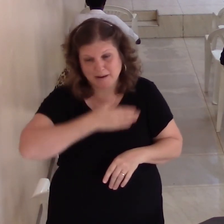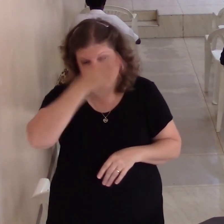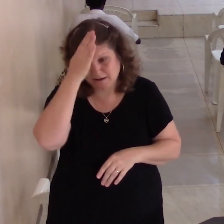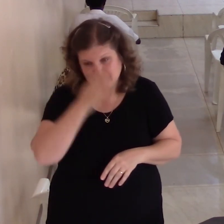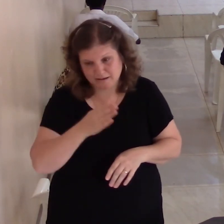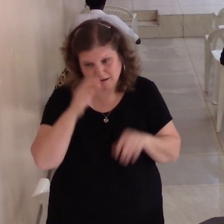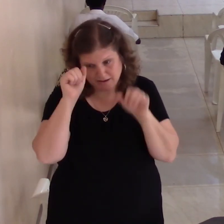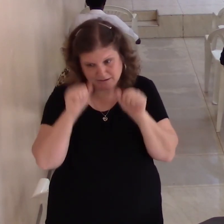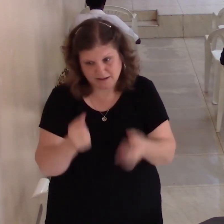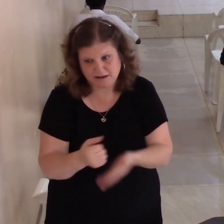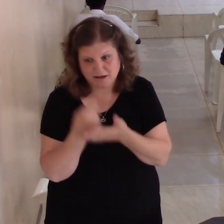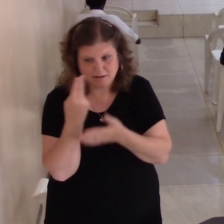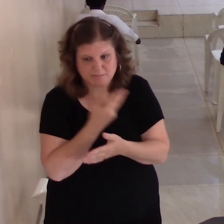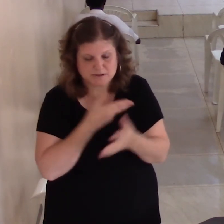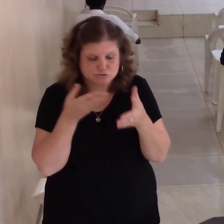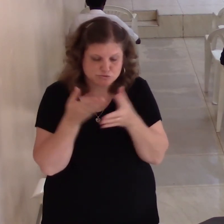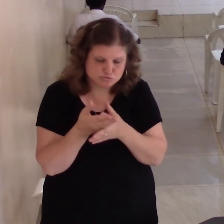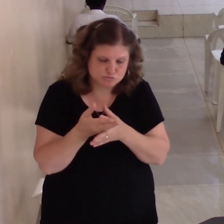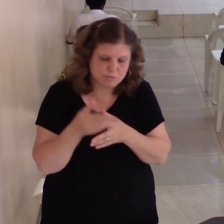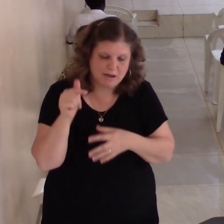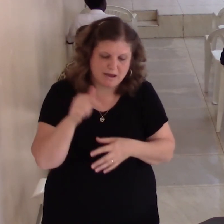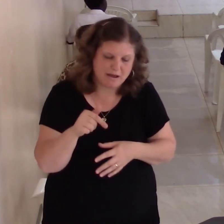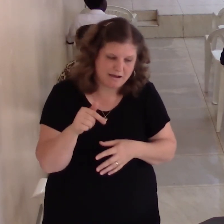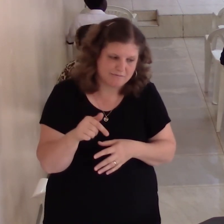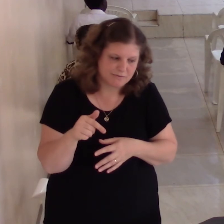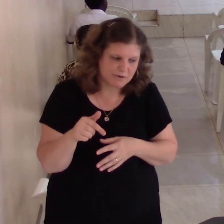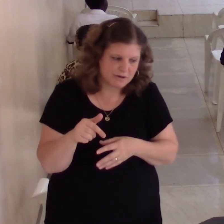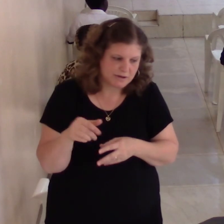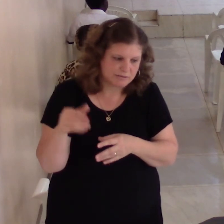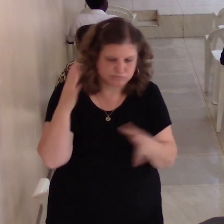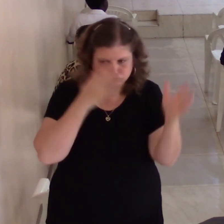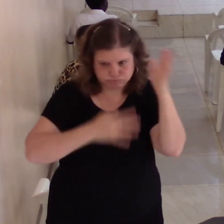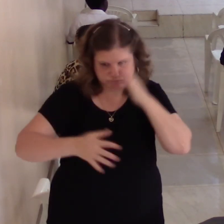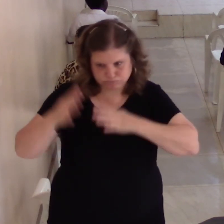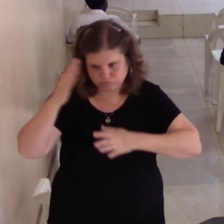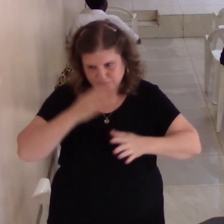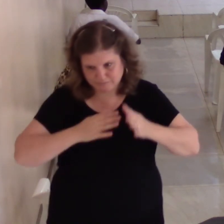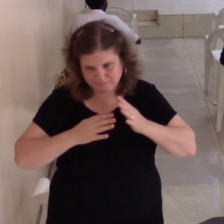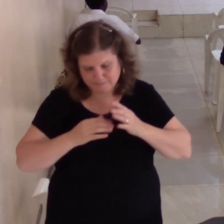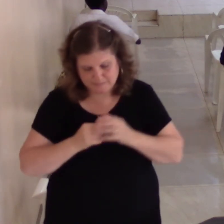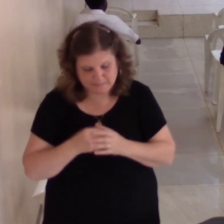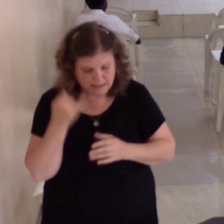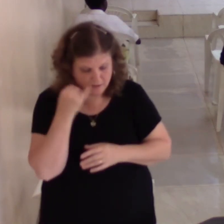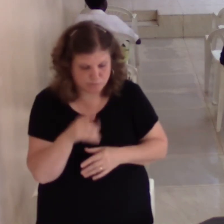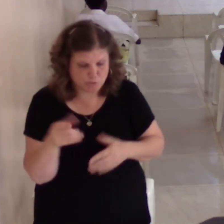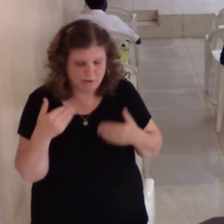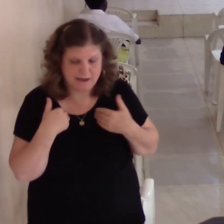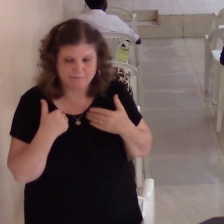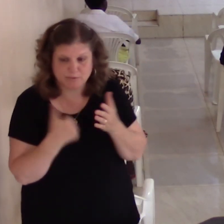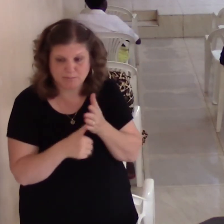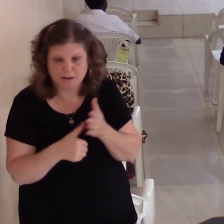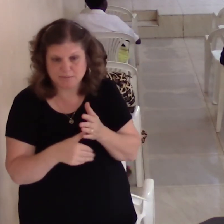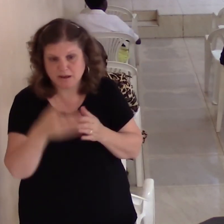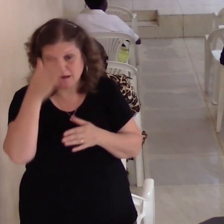help us through every trial and even now if we're still facing some challenges God is still good right now